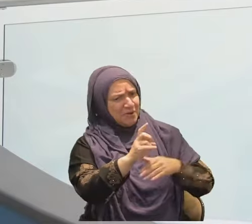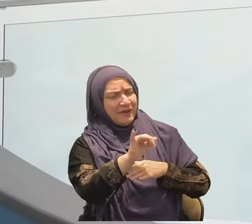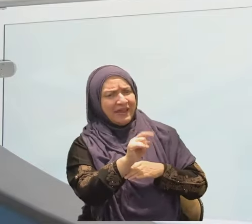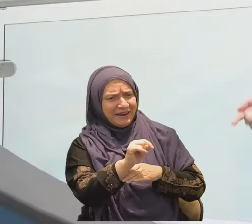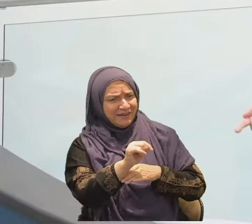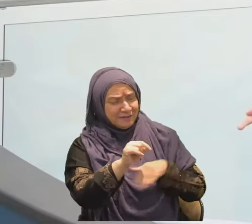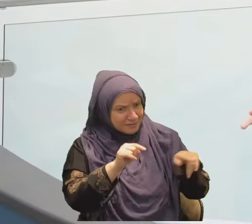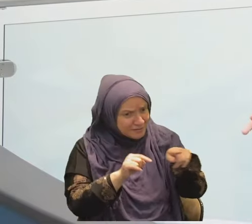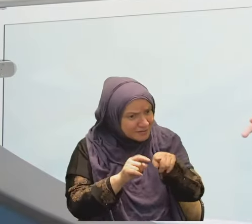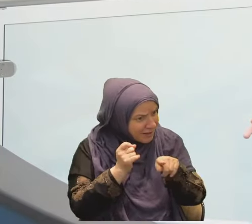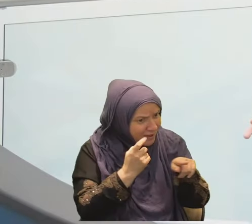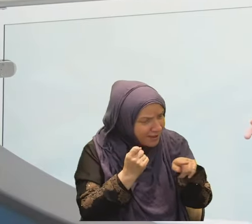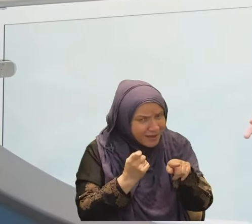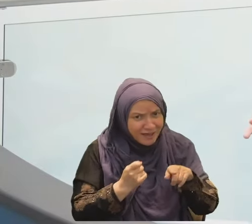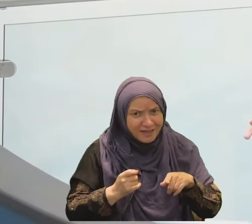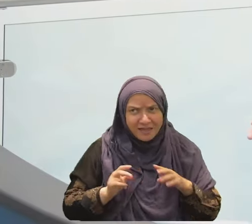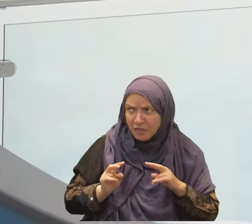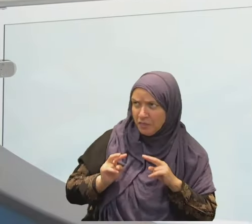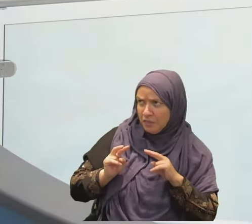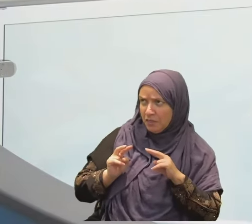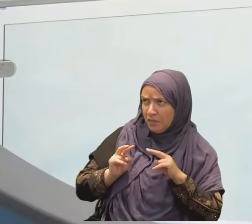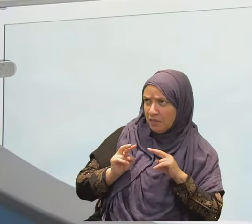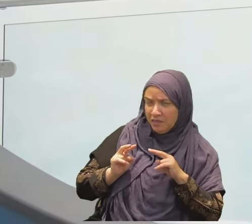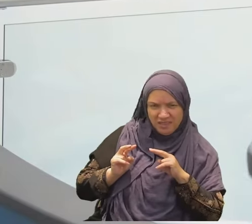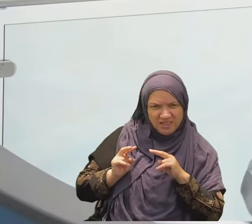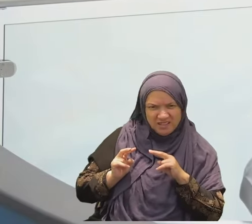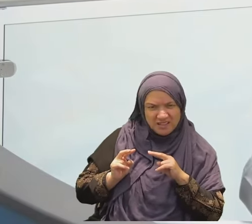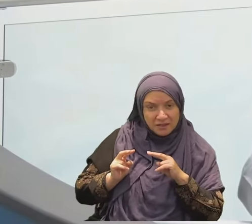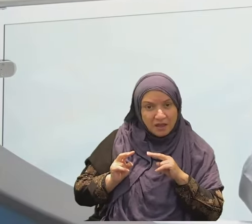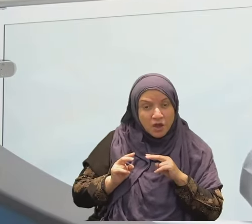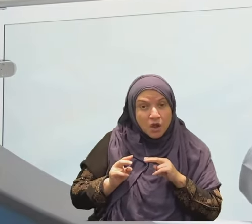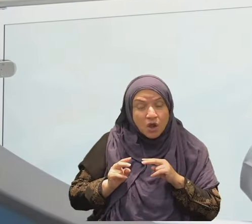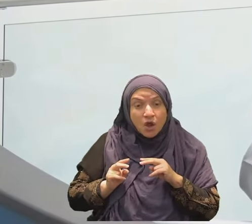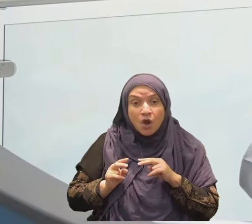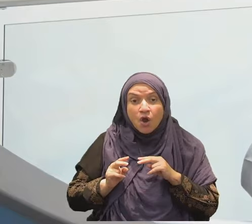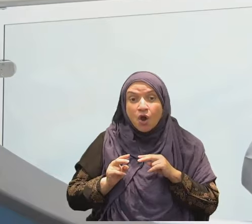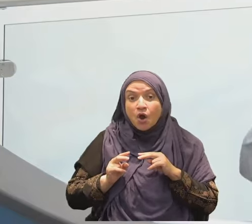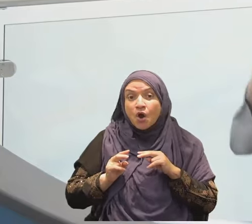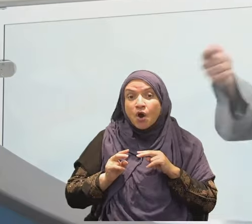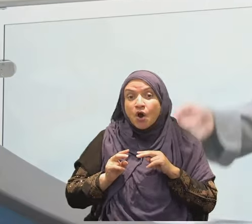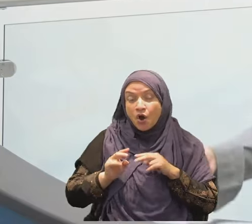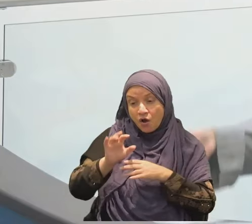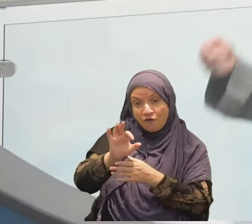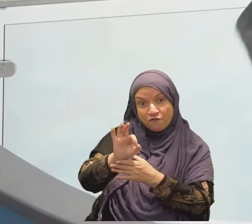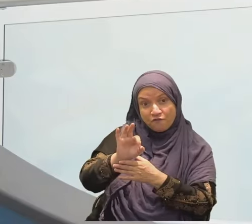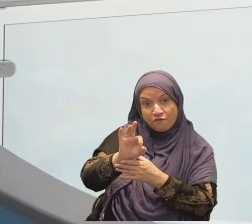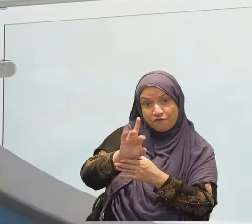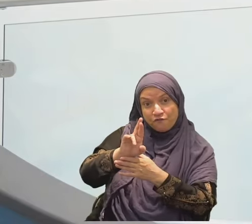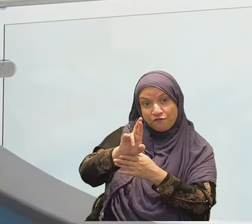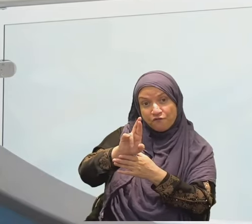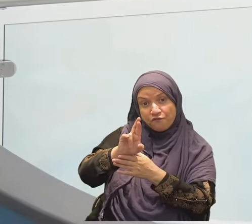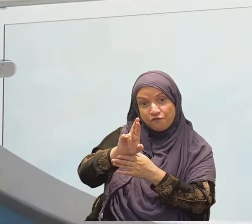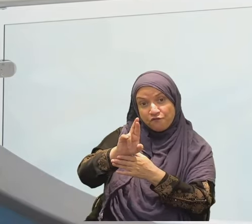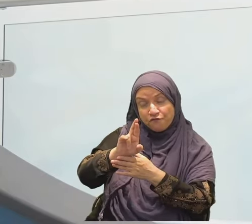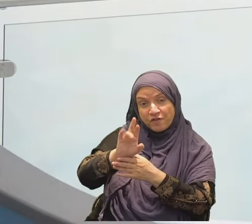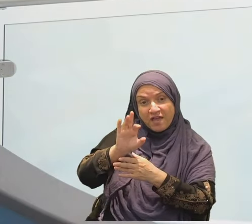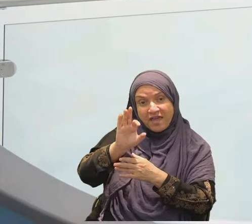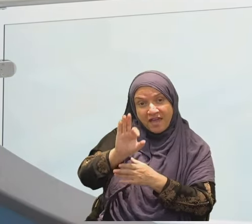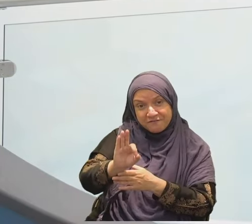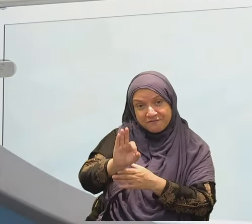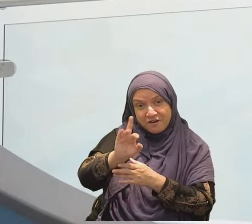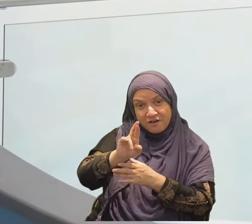And then Sigmund Freud said, that you will be false to yourself if you will allow outside morality